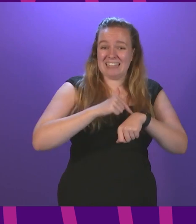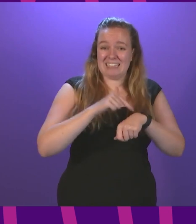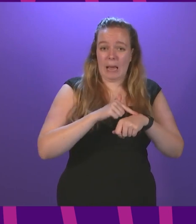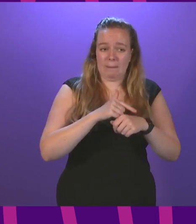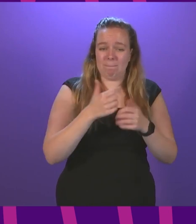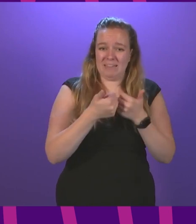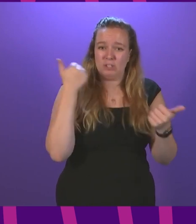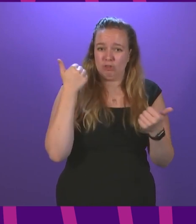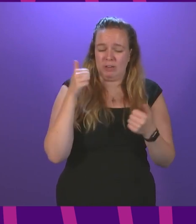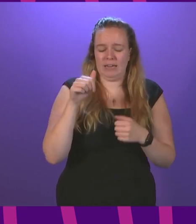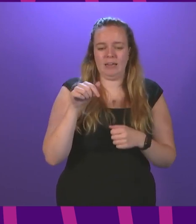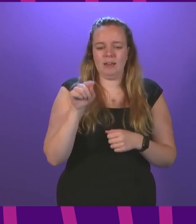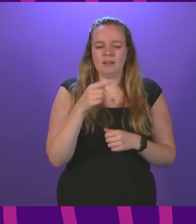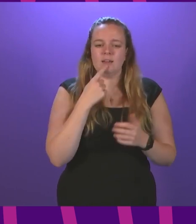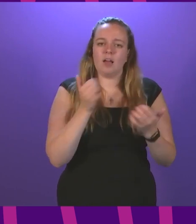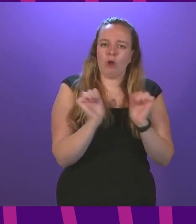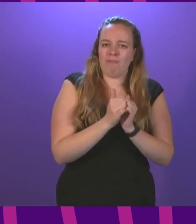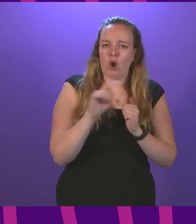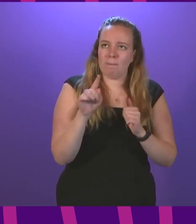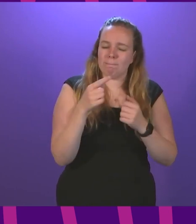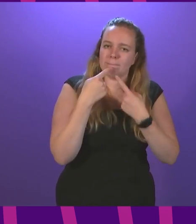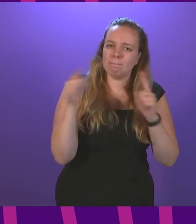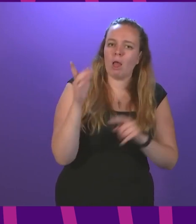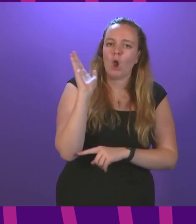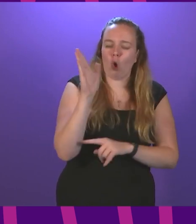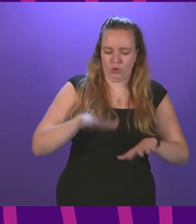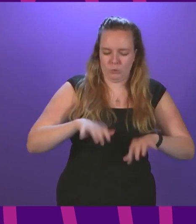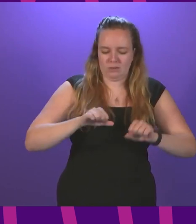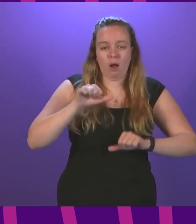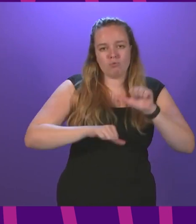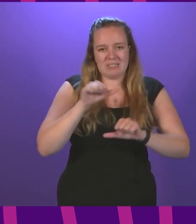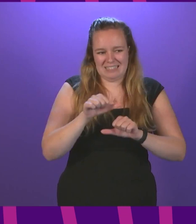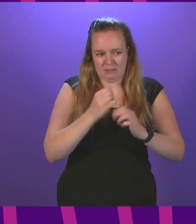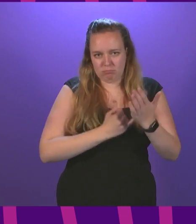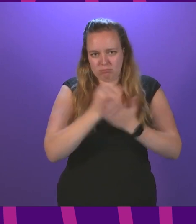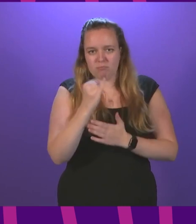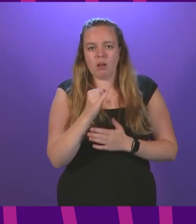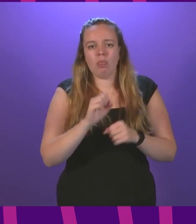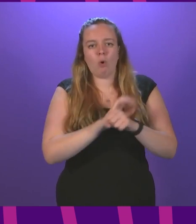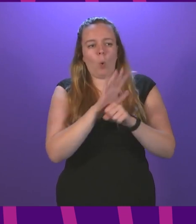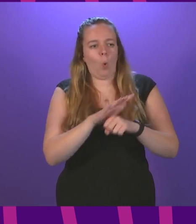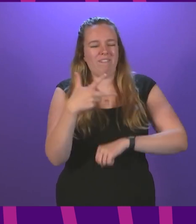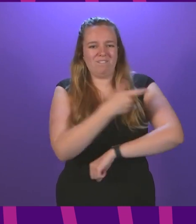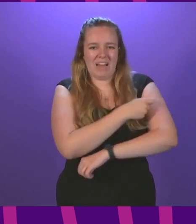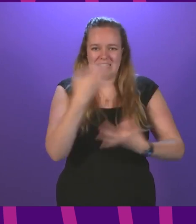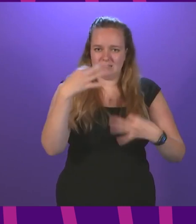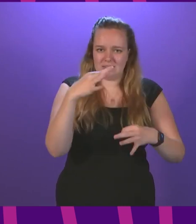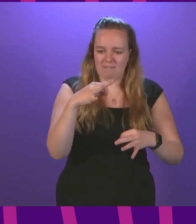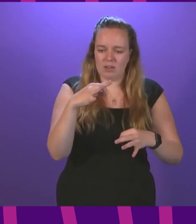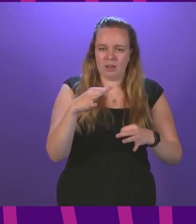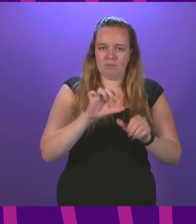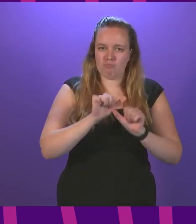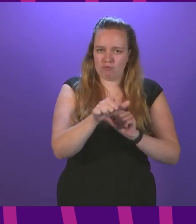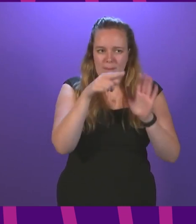Scotland confirmed that it was instructing its lawyers to start proceedings against the Covid-19 vaccine certificate programme policy